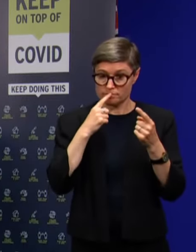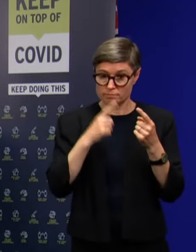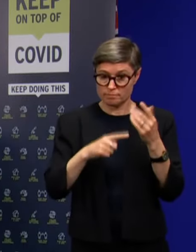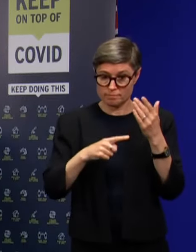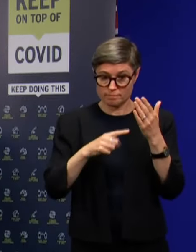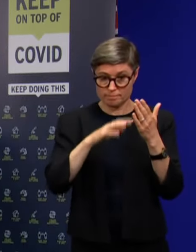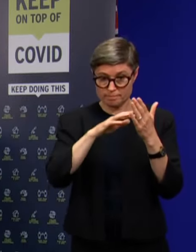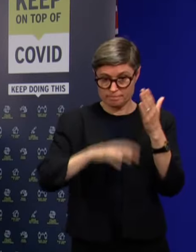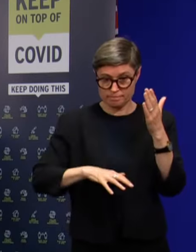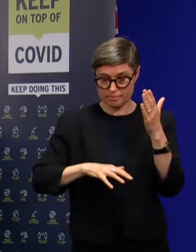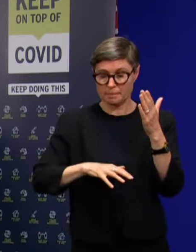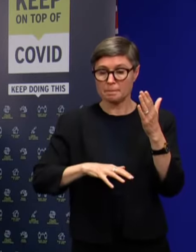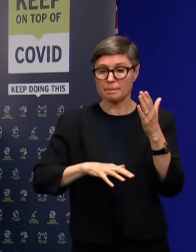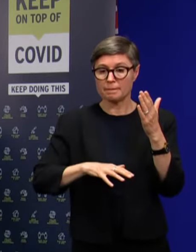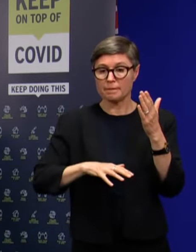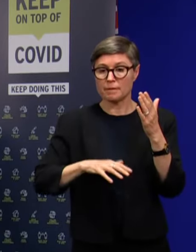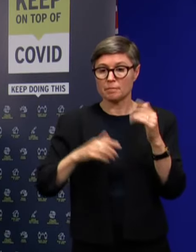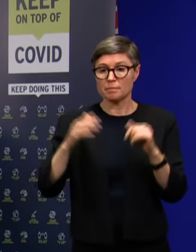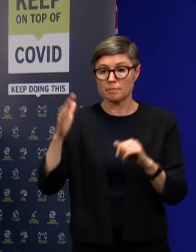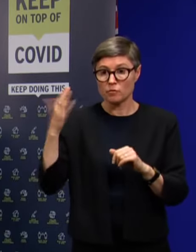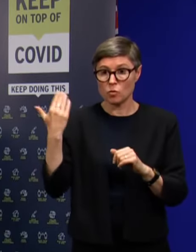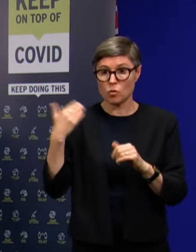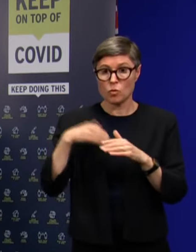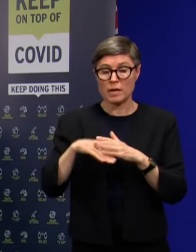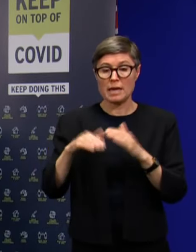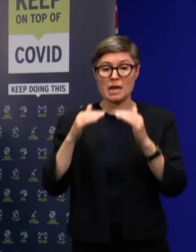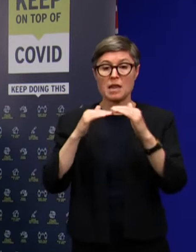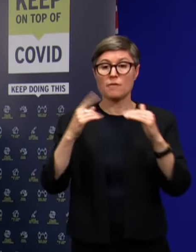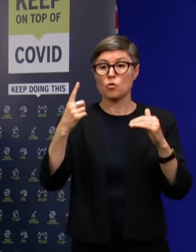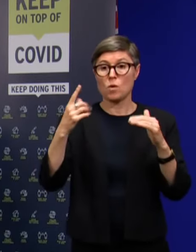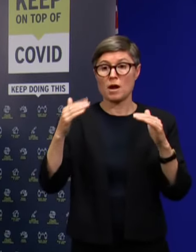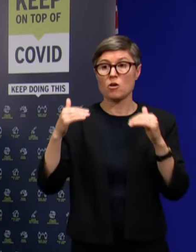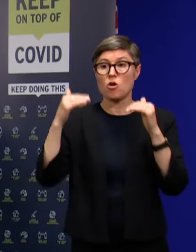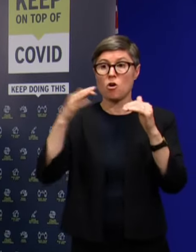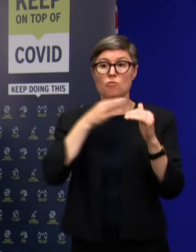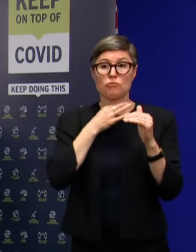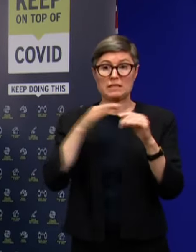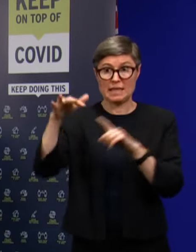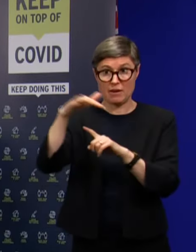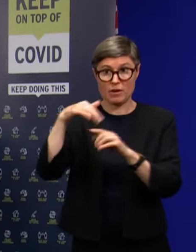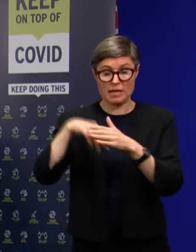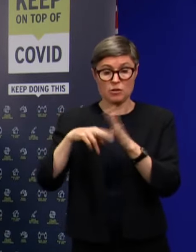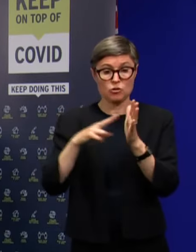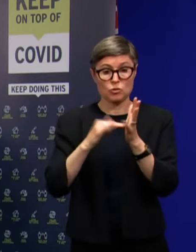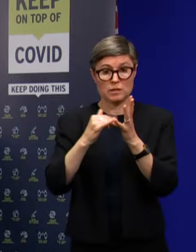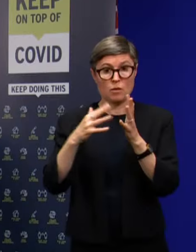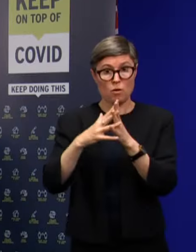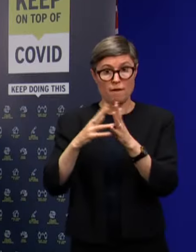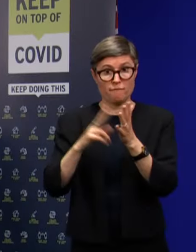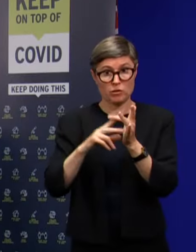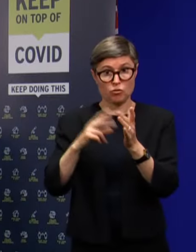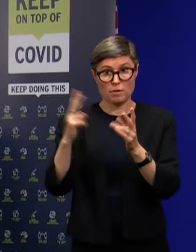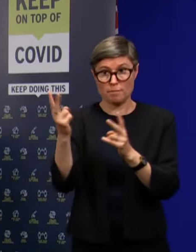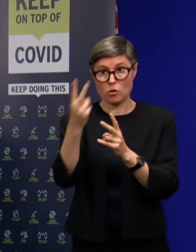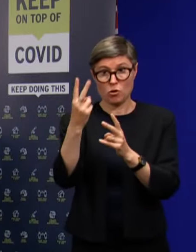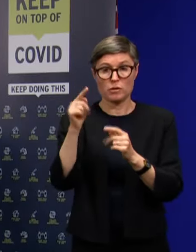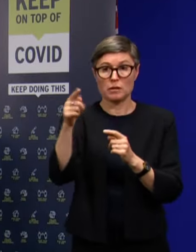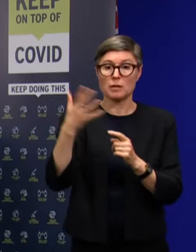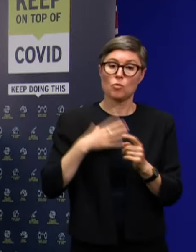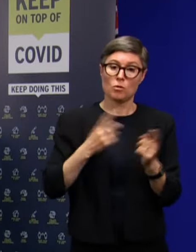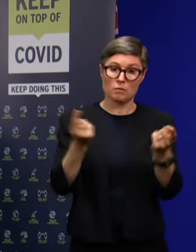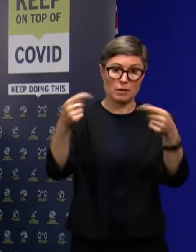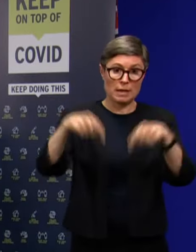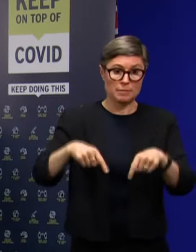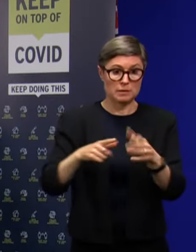application process that he'd been to a high level one area in New South Wales and Victoria. He sought to travel to